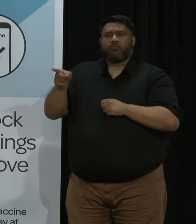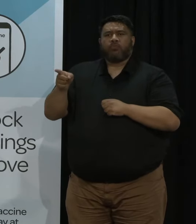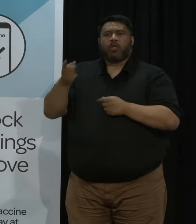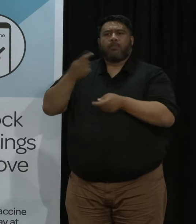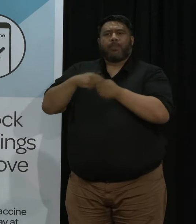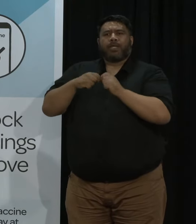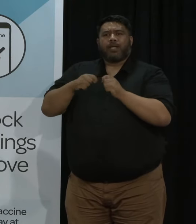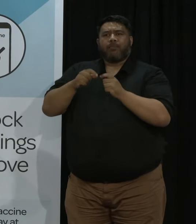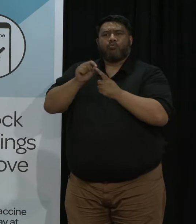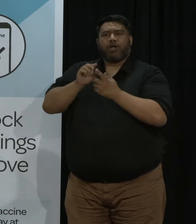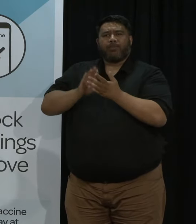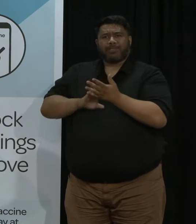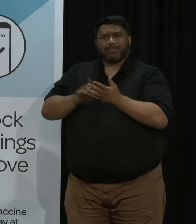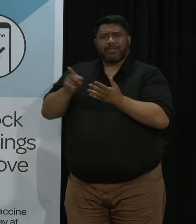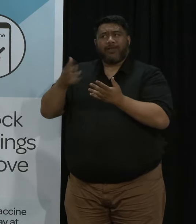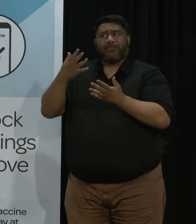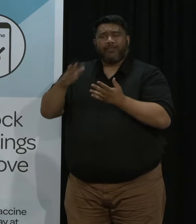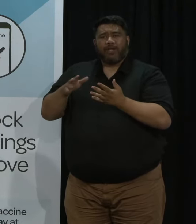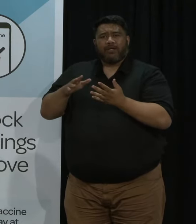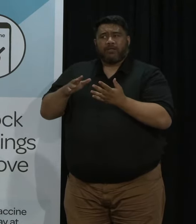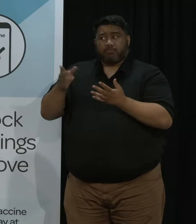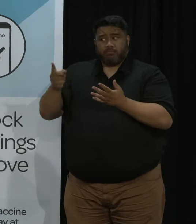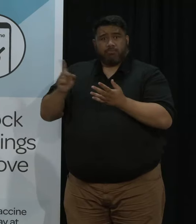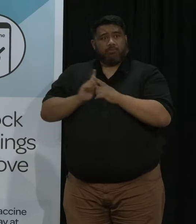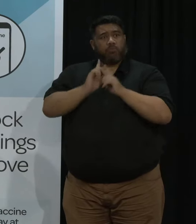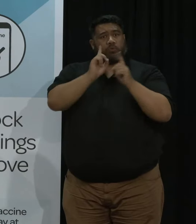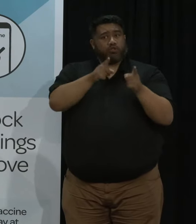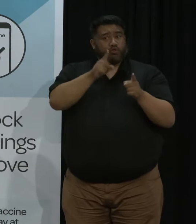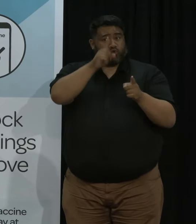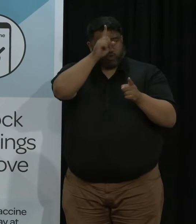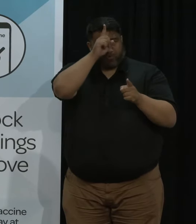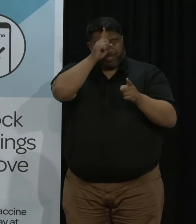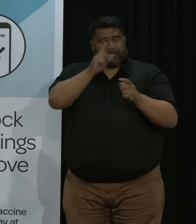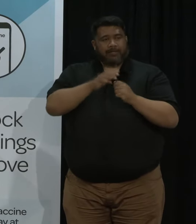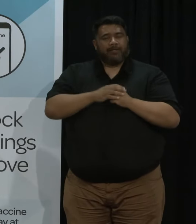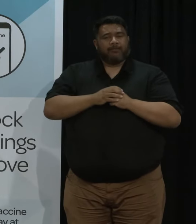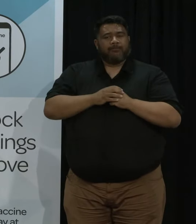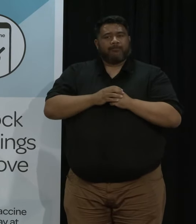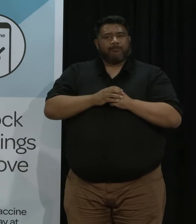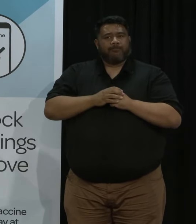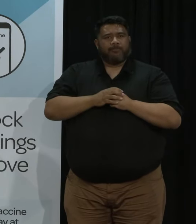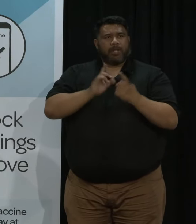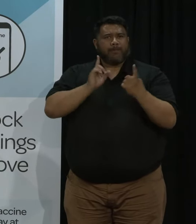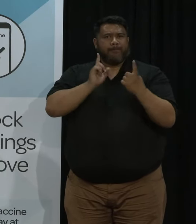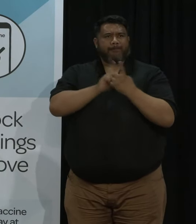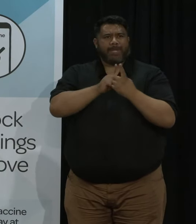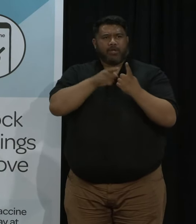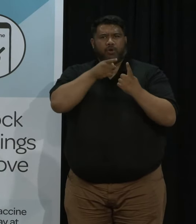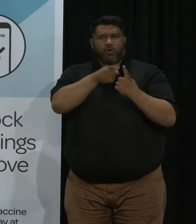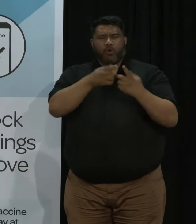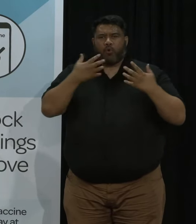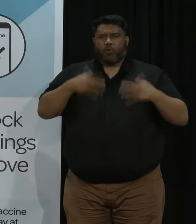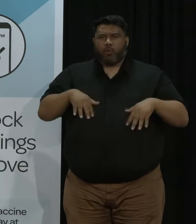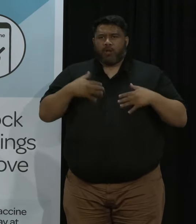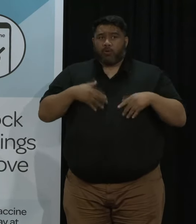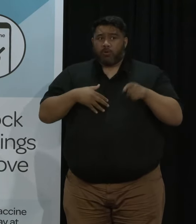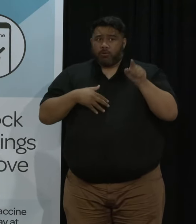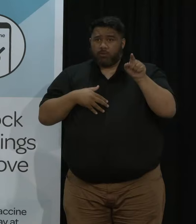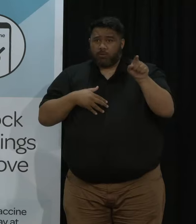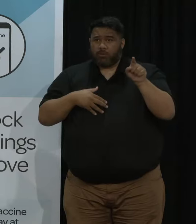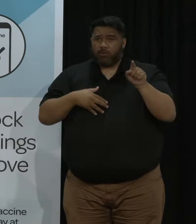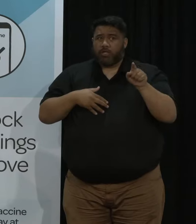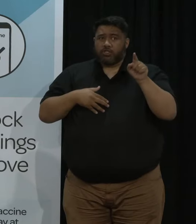in my role as Prime Minister and to meet with a leader who took such an interest in